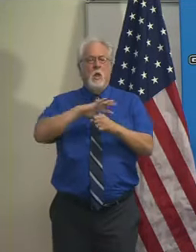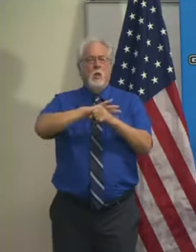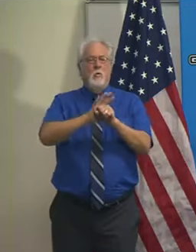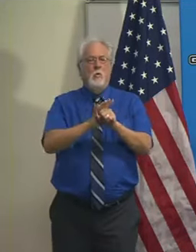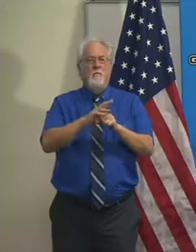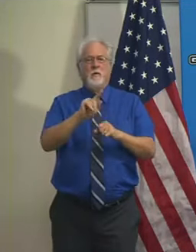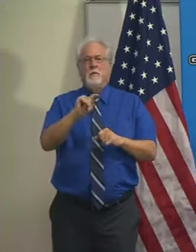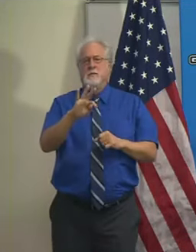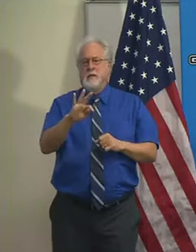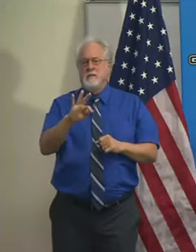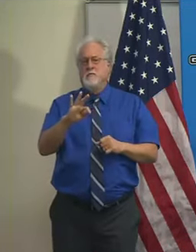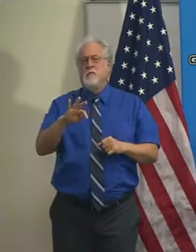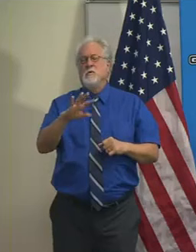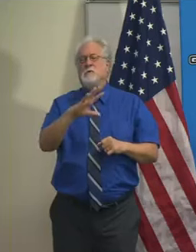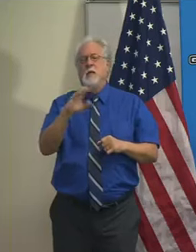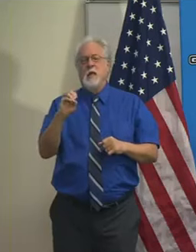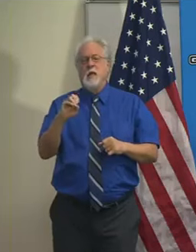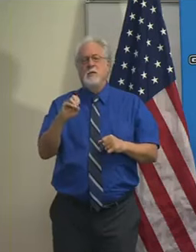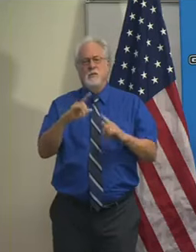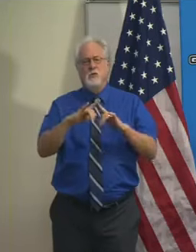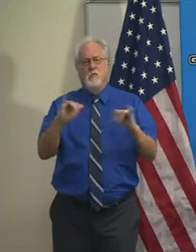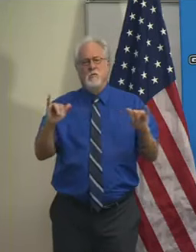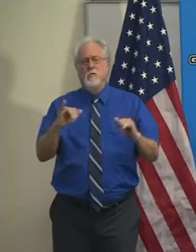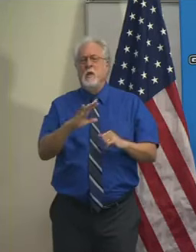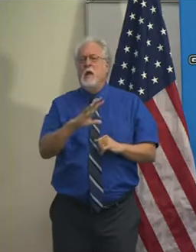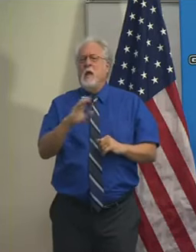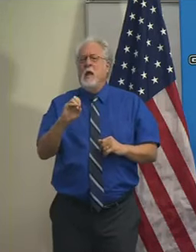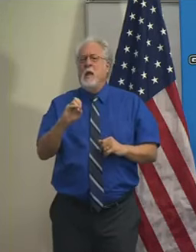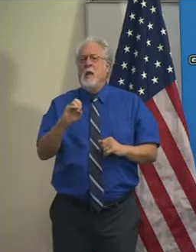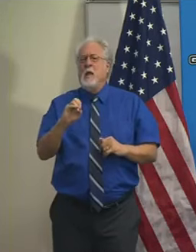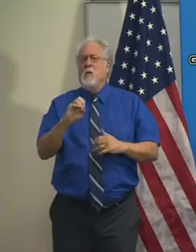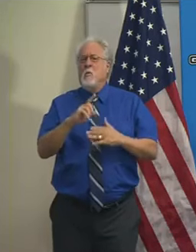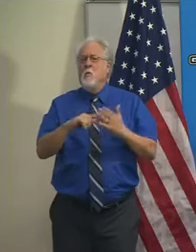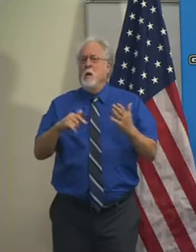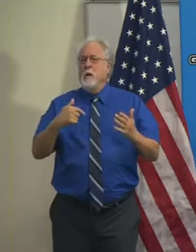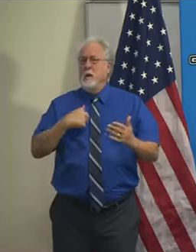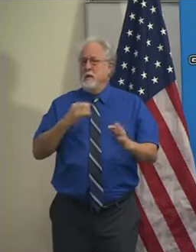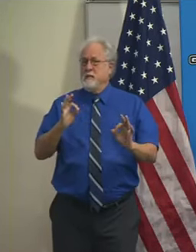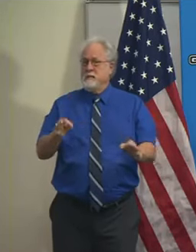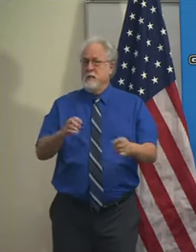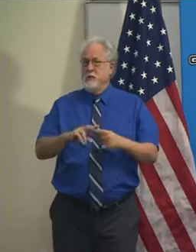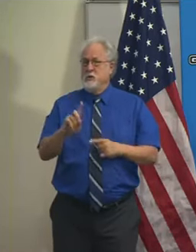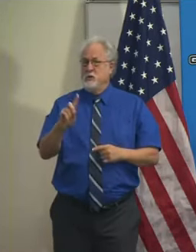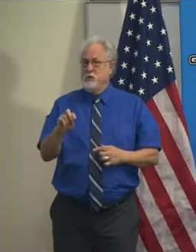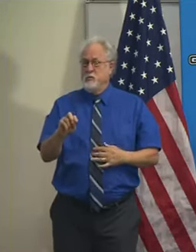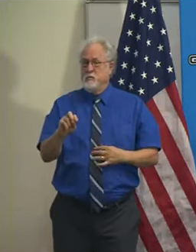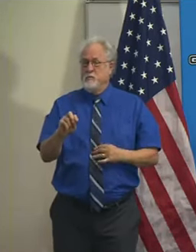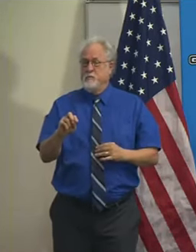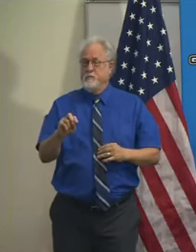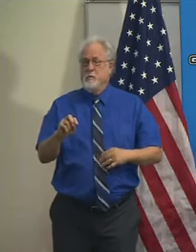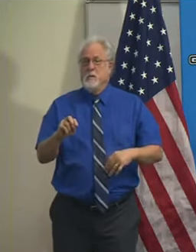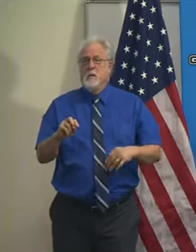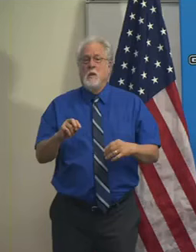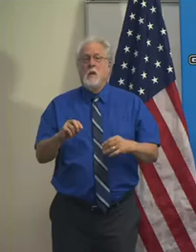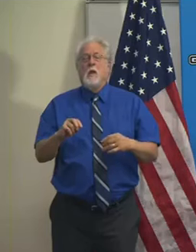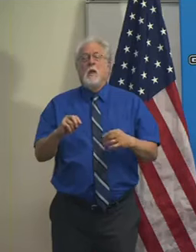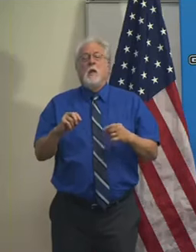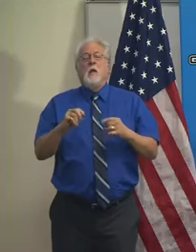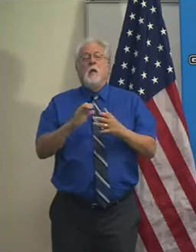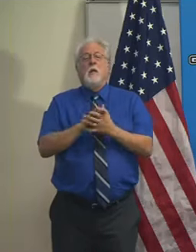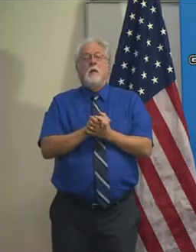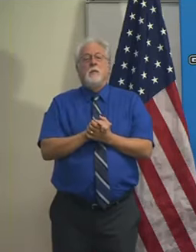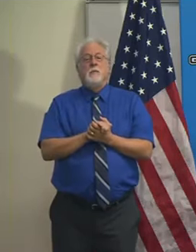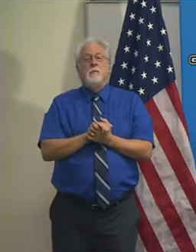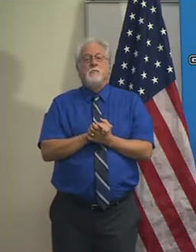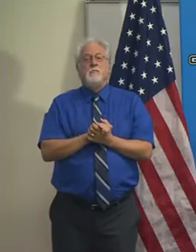Task Force and so forth. So what I have decided to do is that